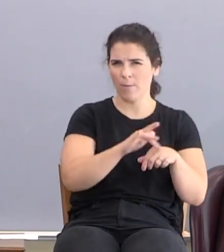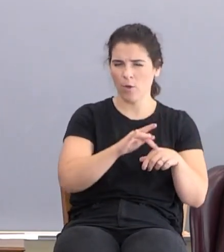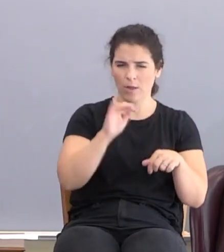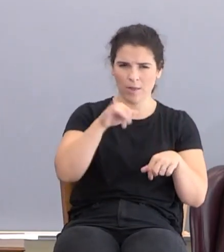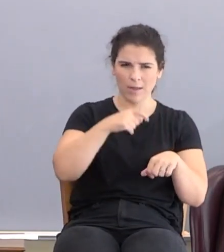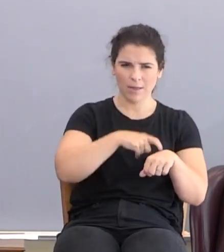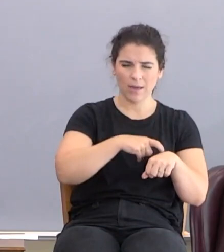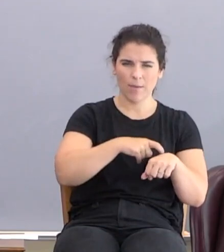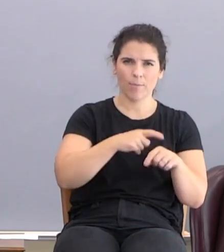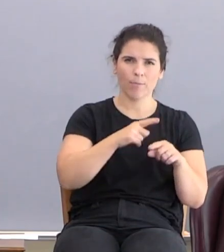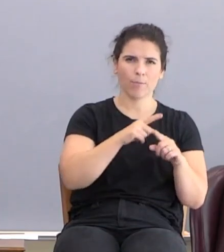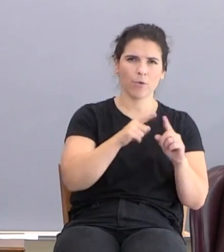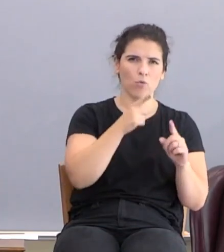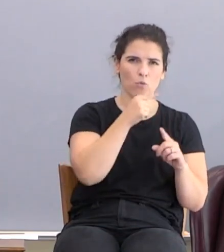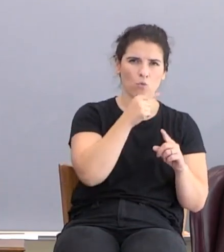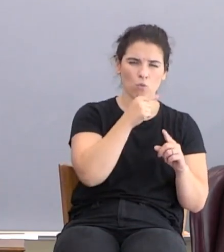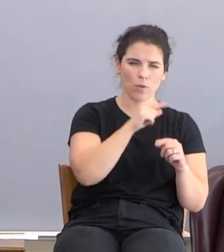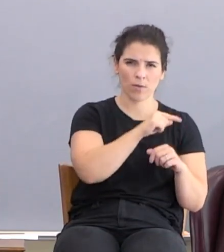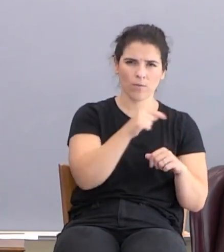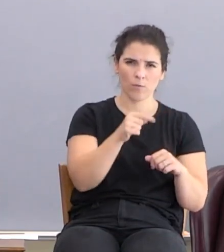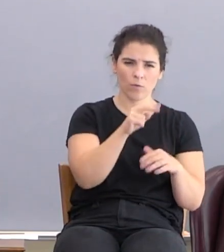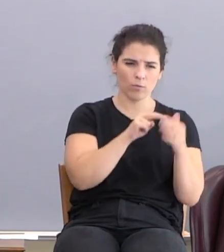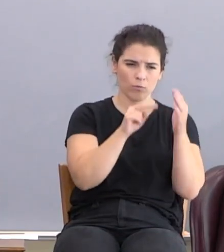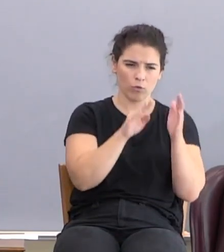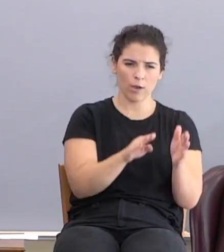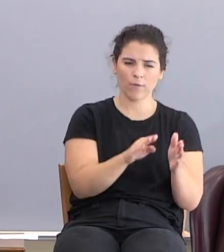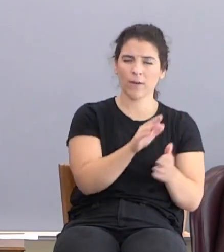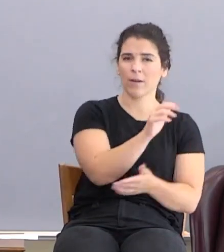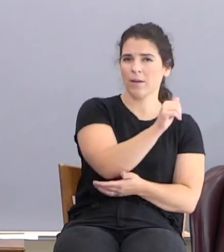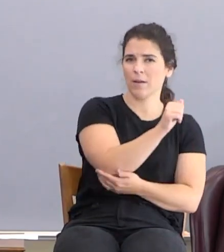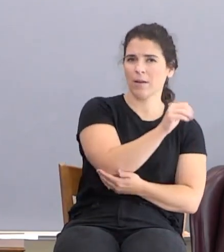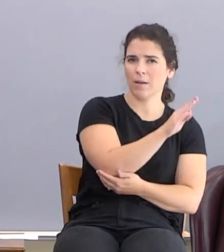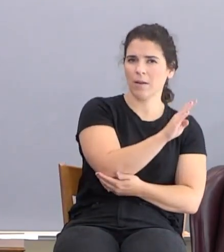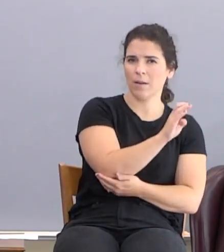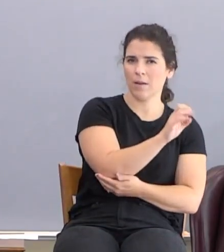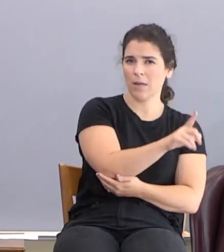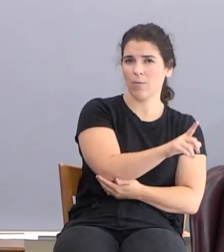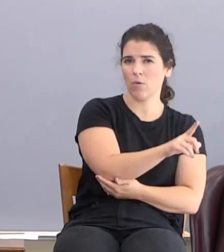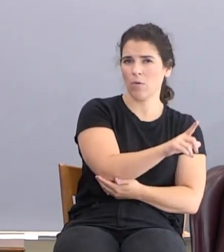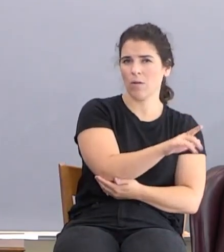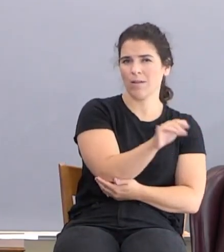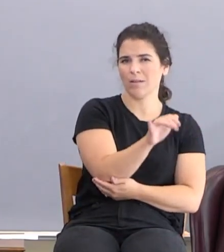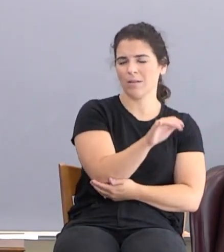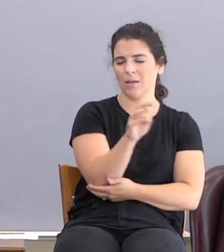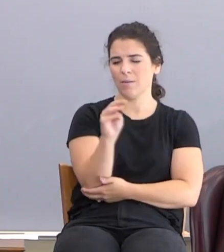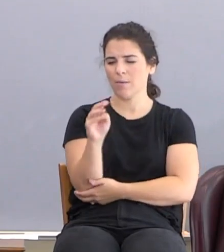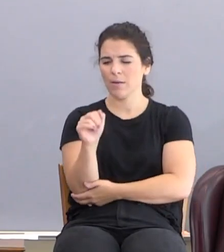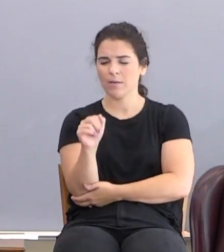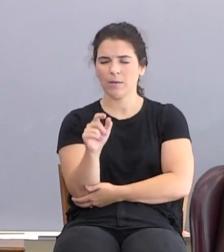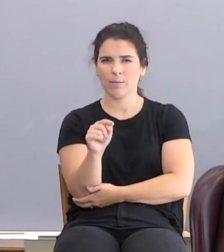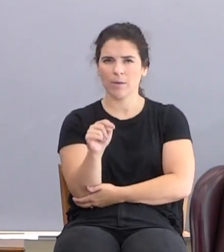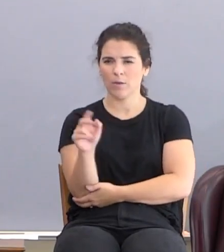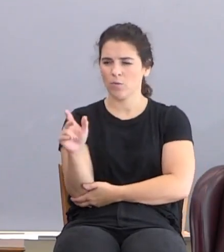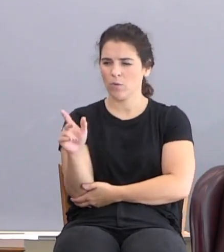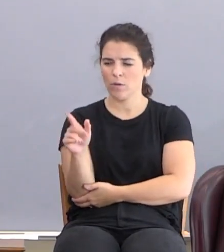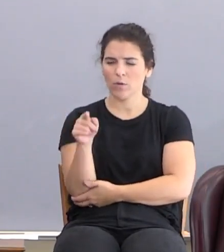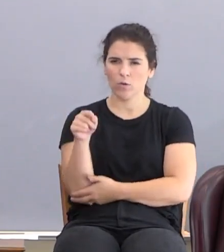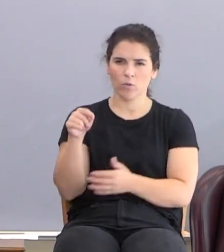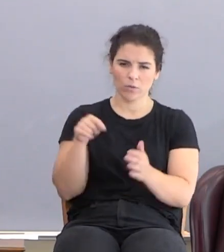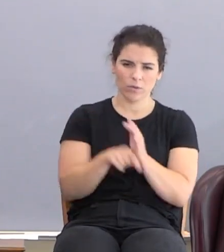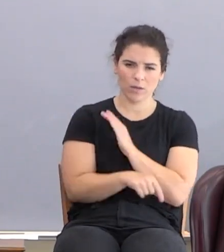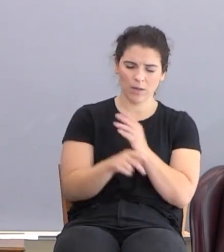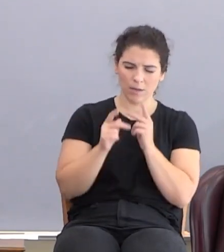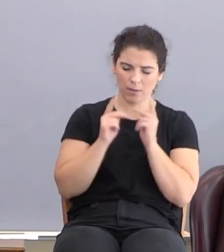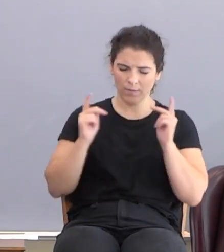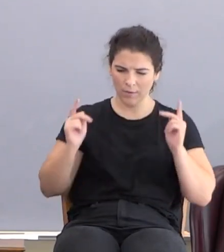But then who did he say is the first prophet? Abel. Just like you told him in Matthew 23, that you slain, the